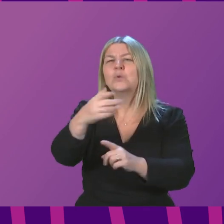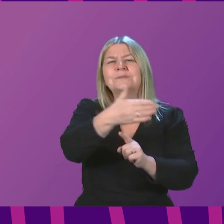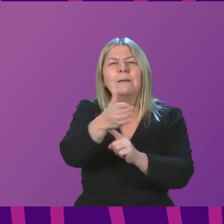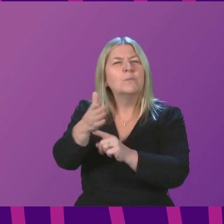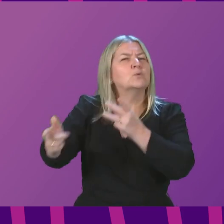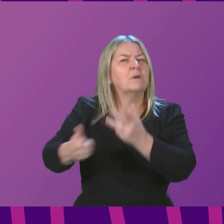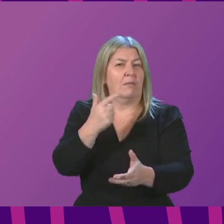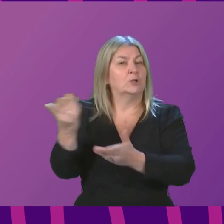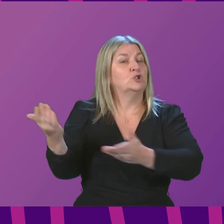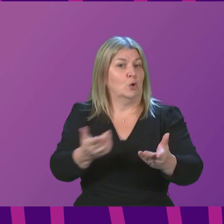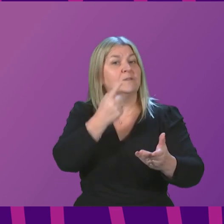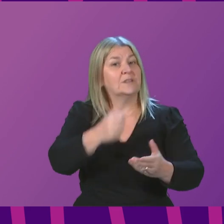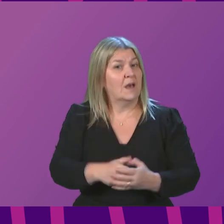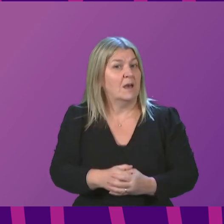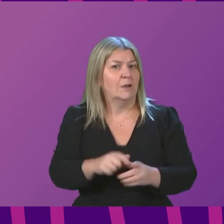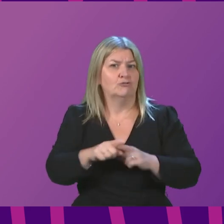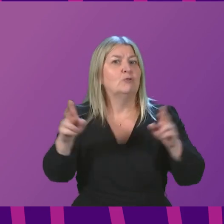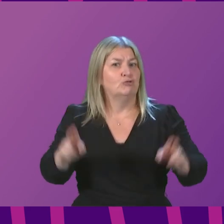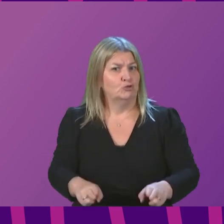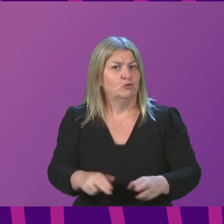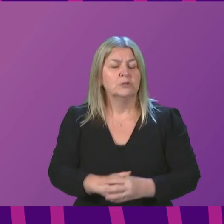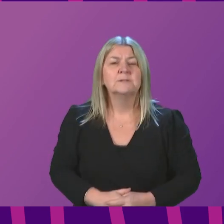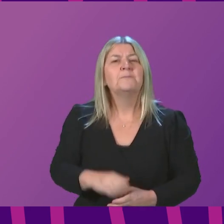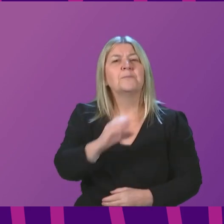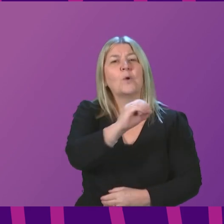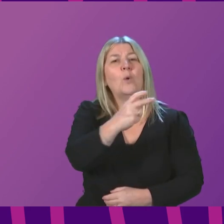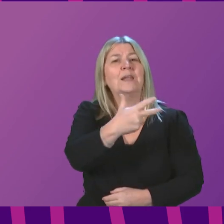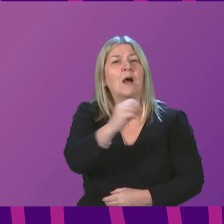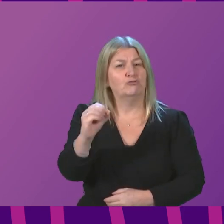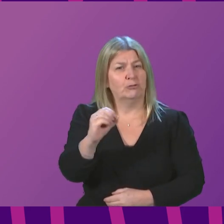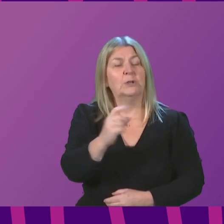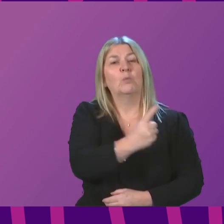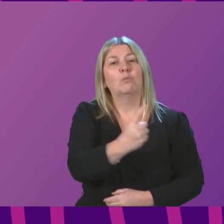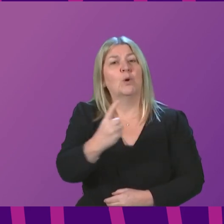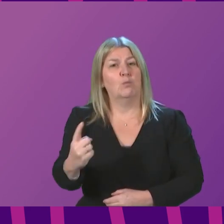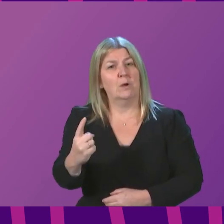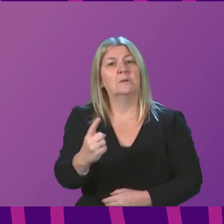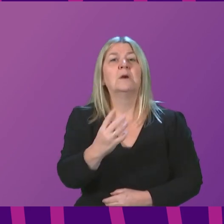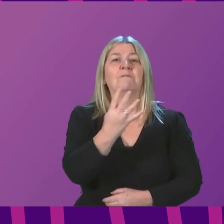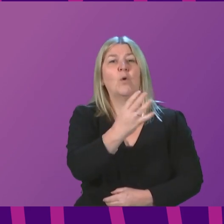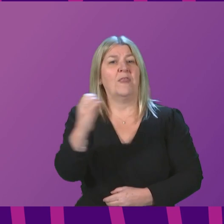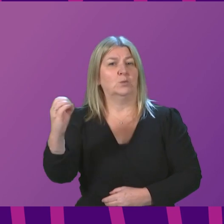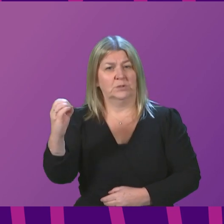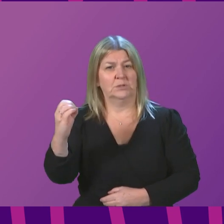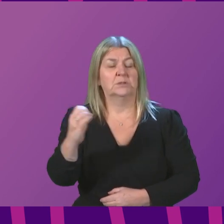services to help reduce social isolation. The number for that is 0800 111 4000.